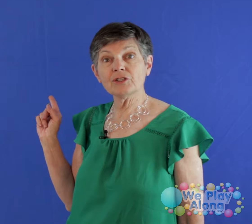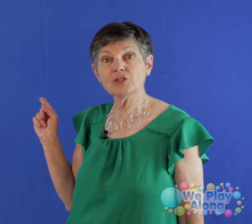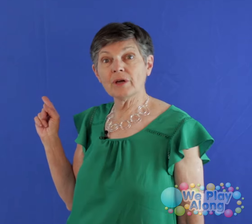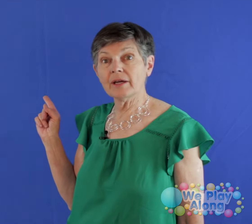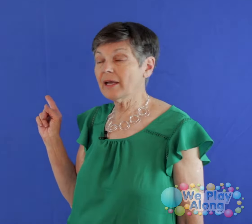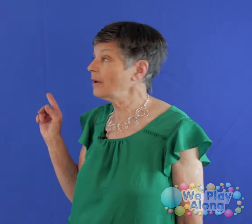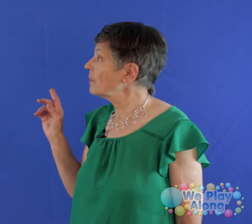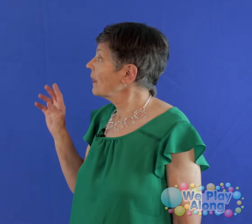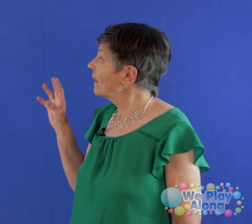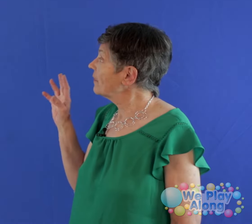Australia.